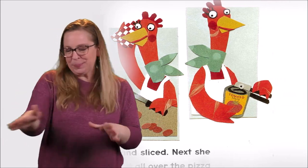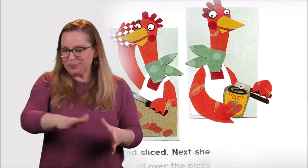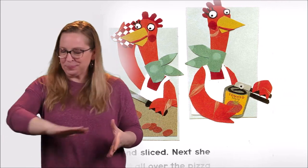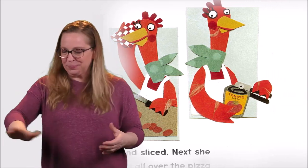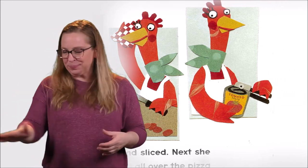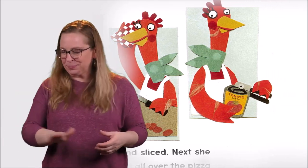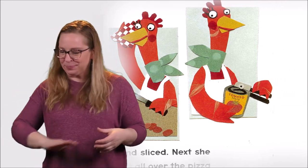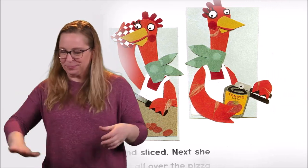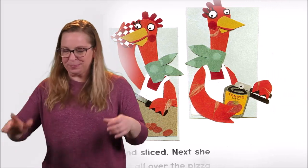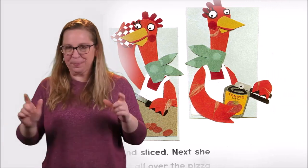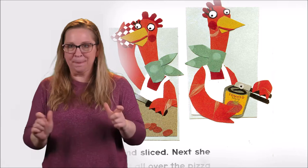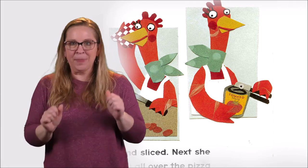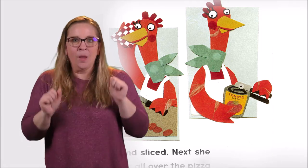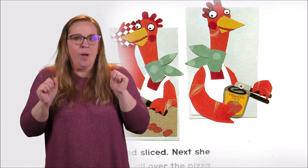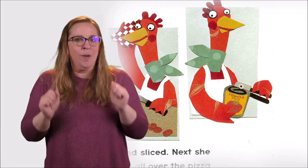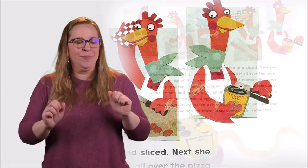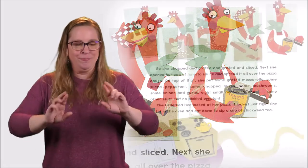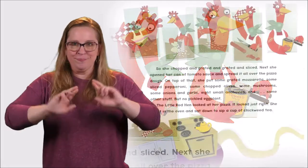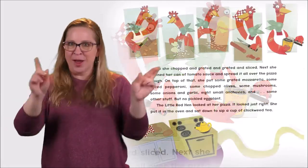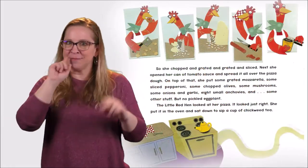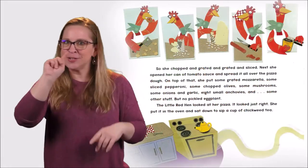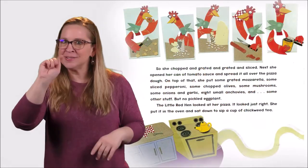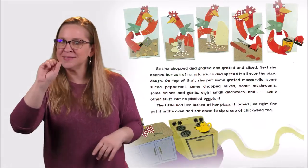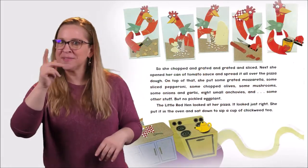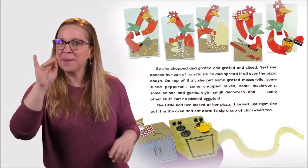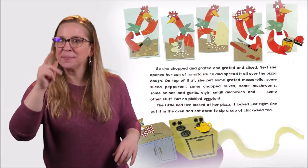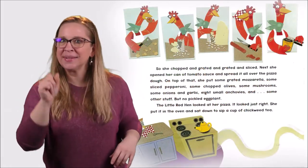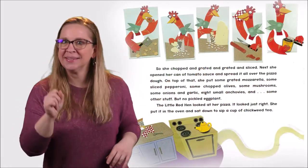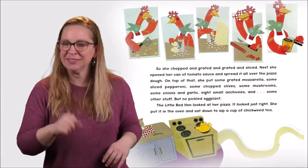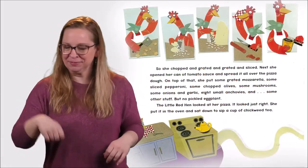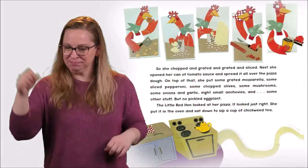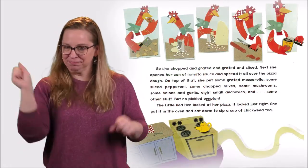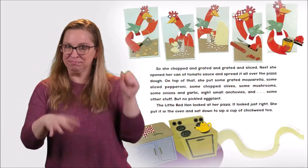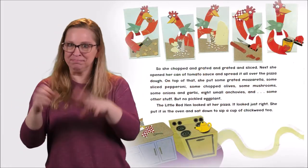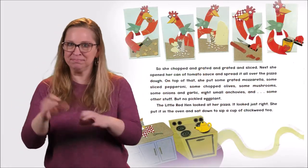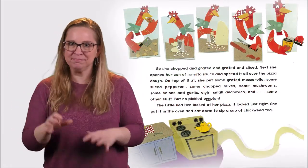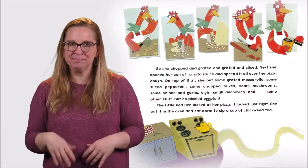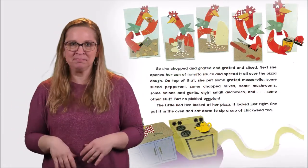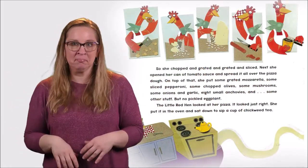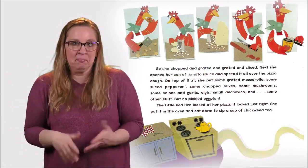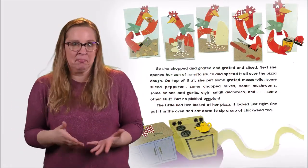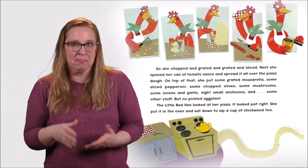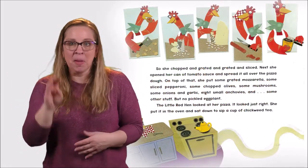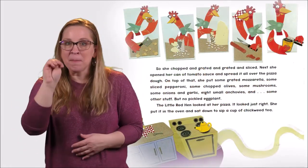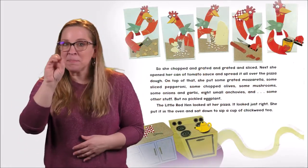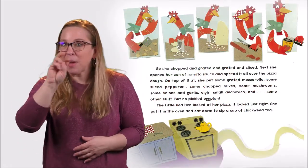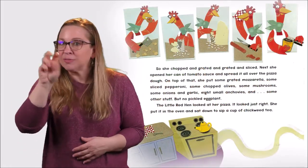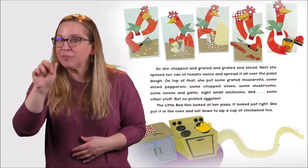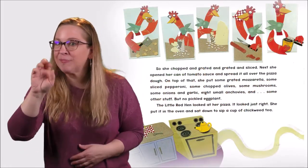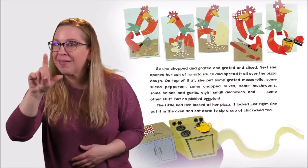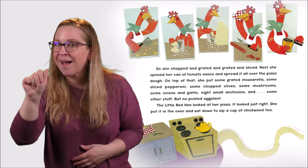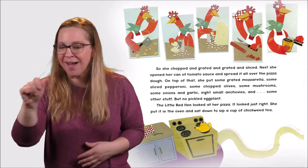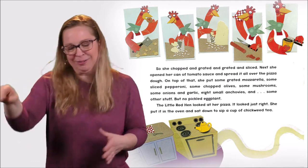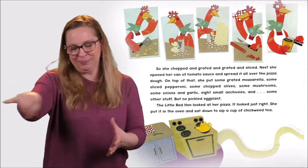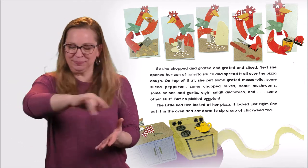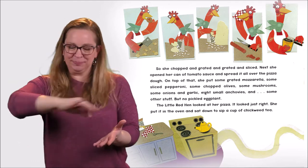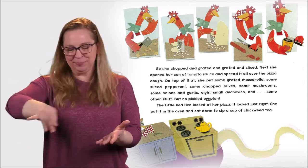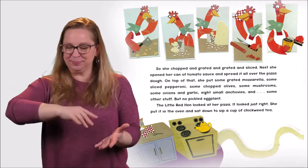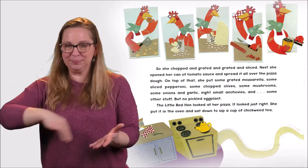On top of that, she put some grated mozzarella, some sliced